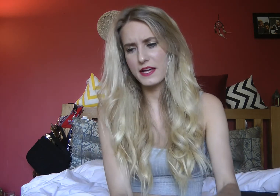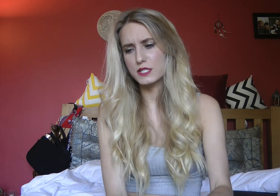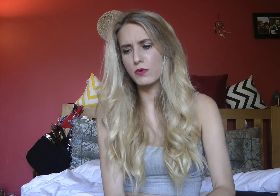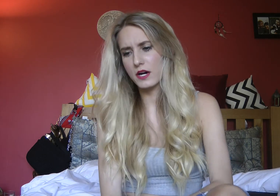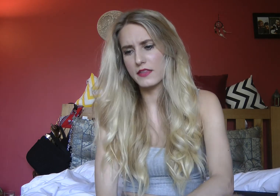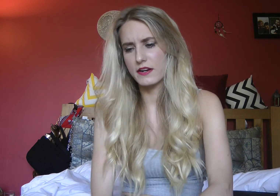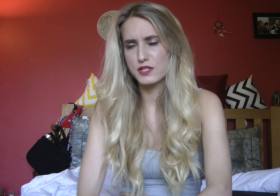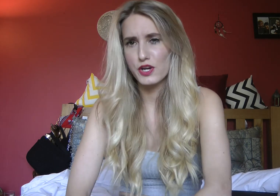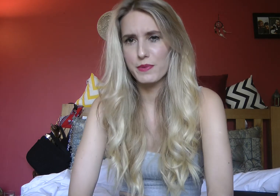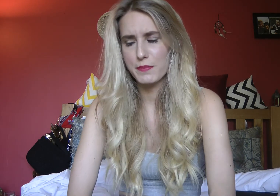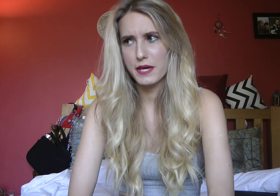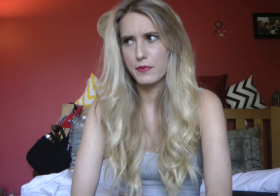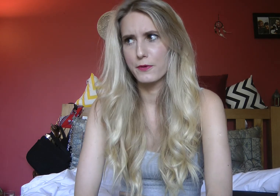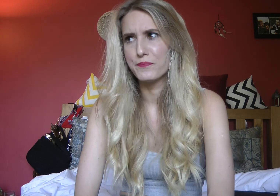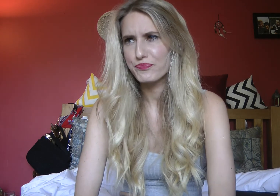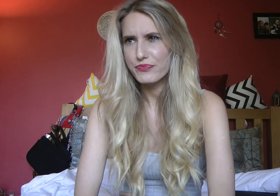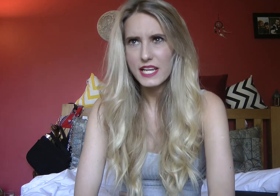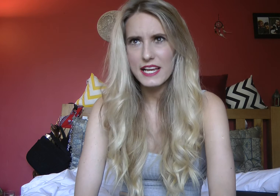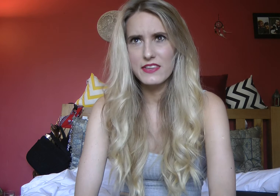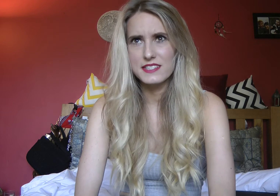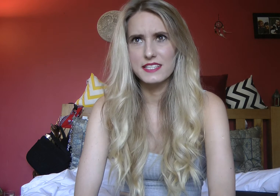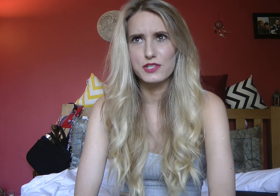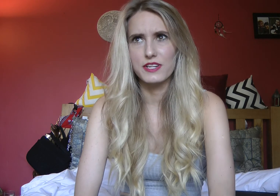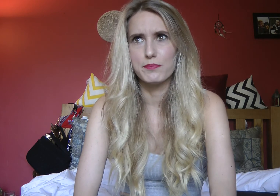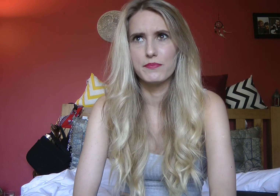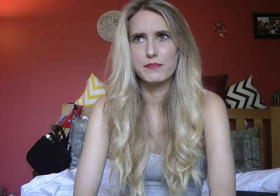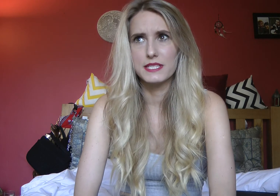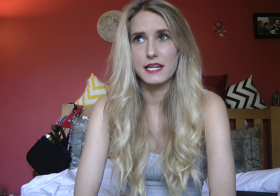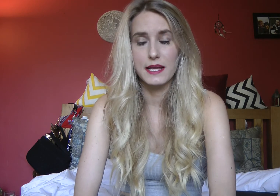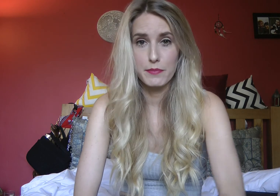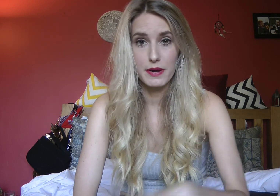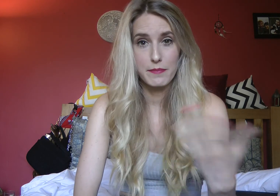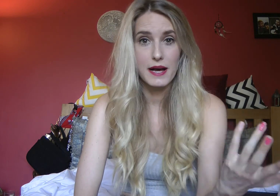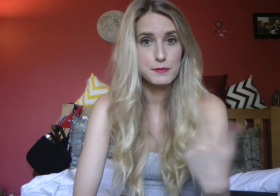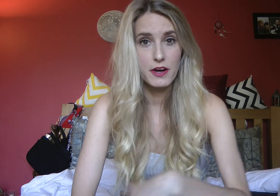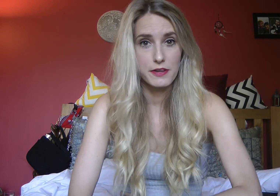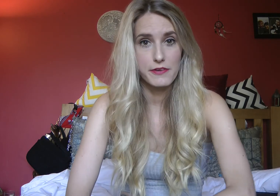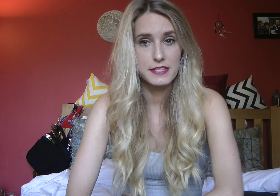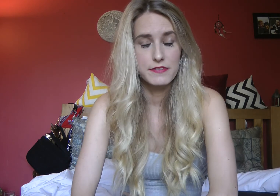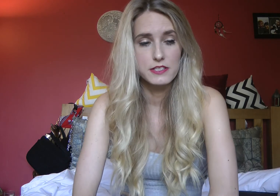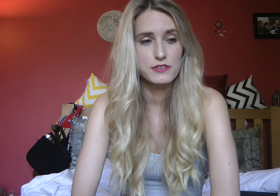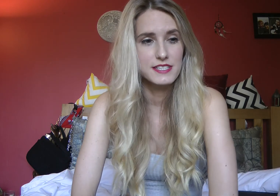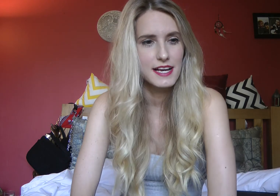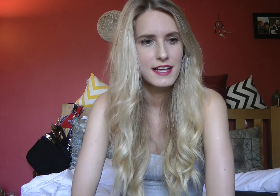that's why there are so many people in this industry particularly in perhaps other creative industries that